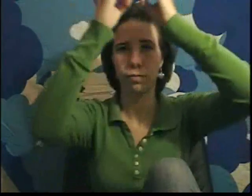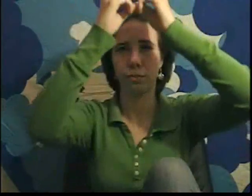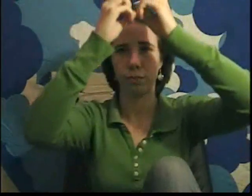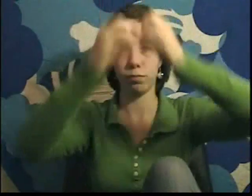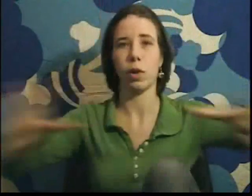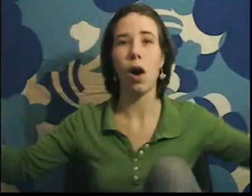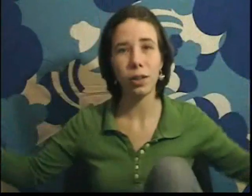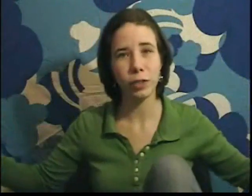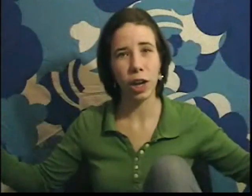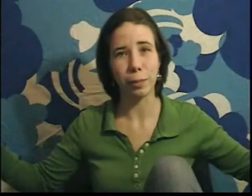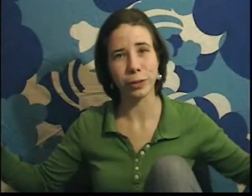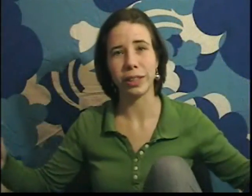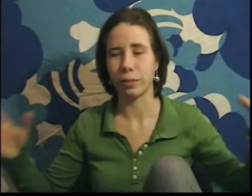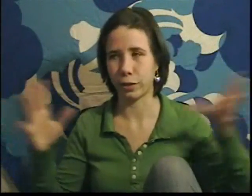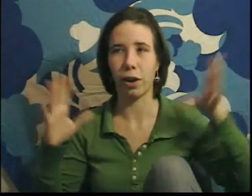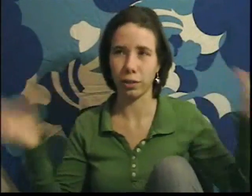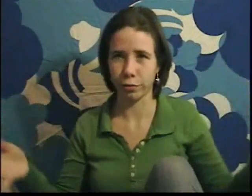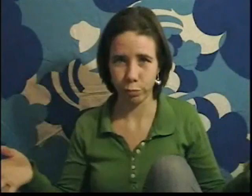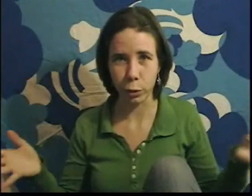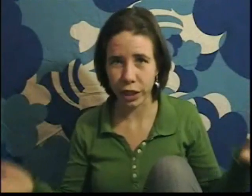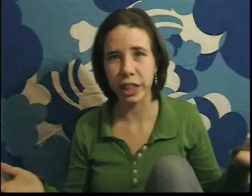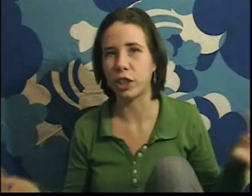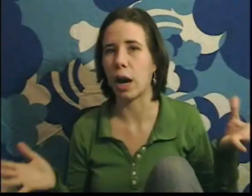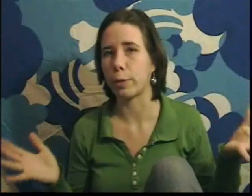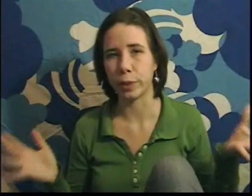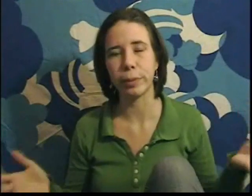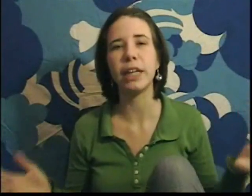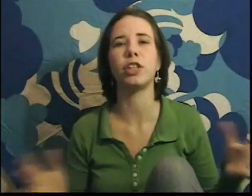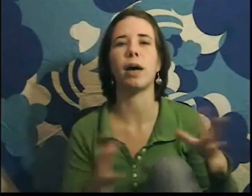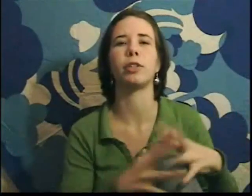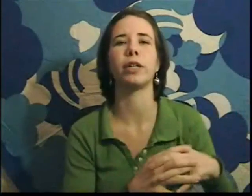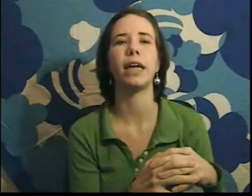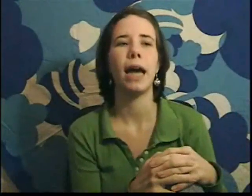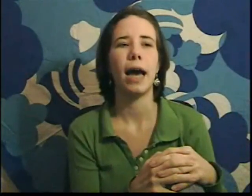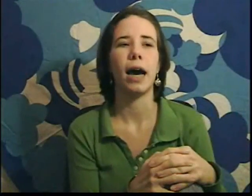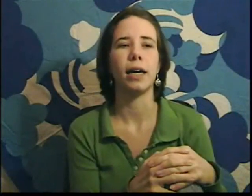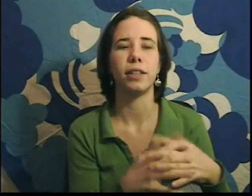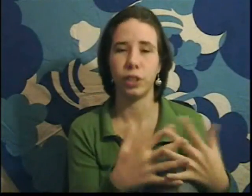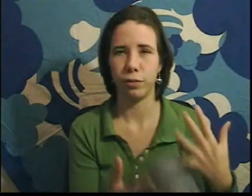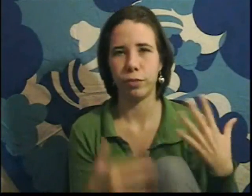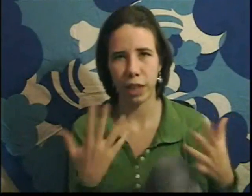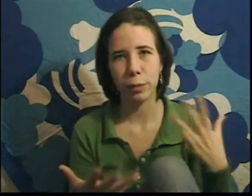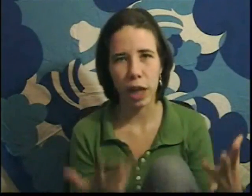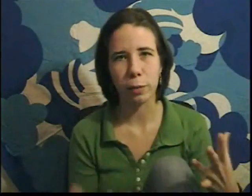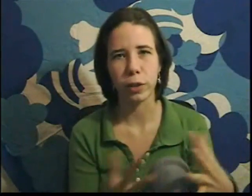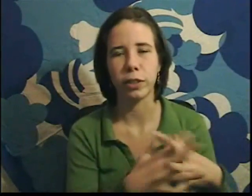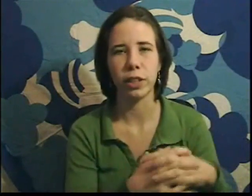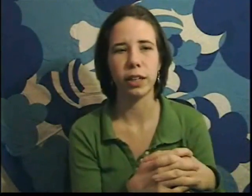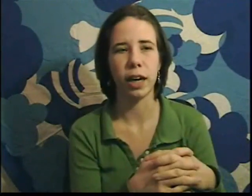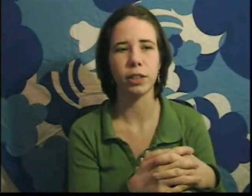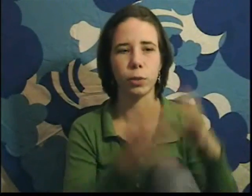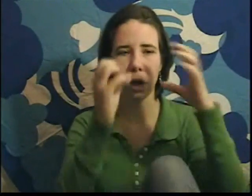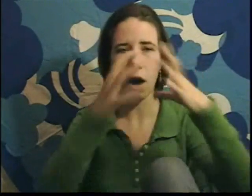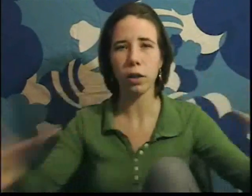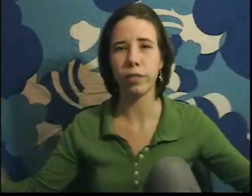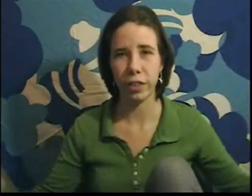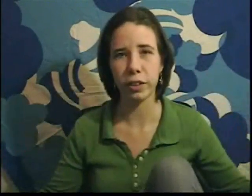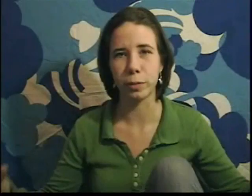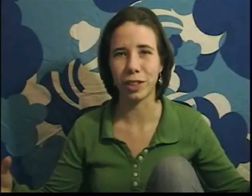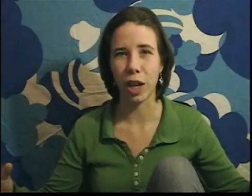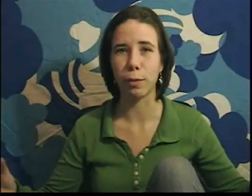all of geometry, or all of Euclidean geometry, plane geometry, the same geometry that you studied in high school, all of the theorems of